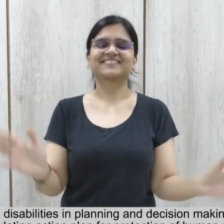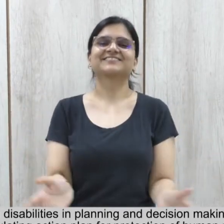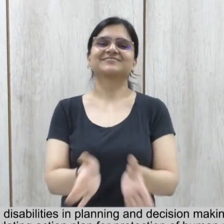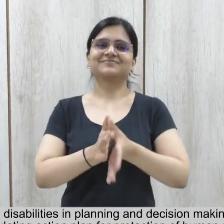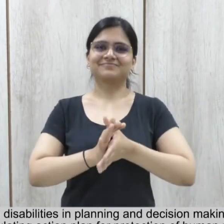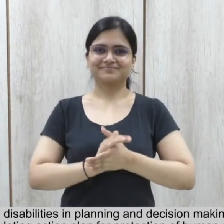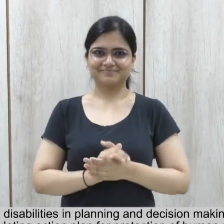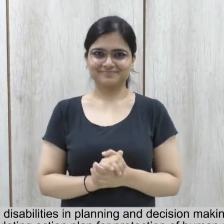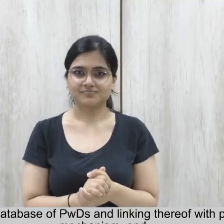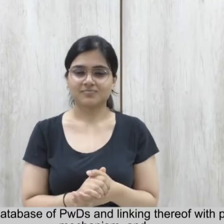Tenth